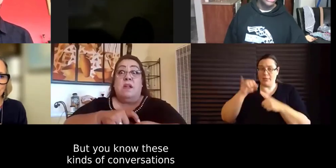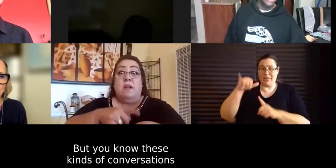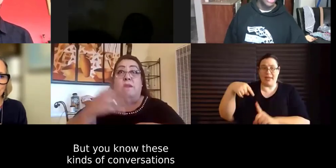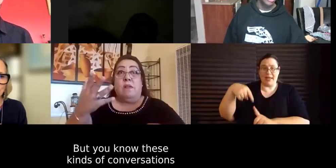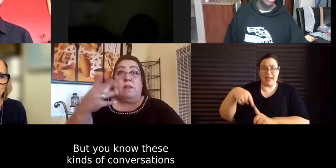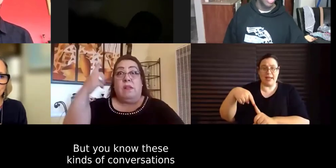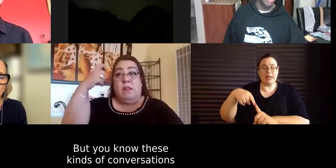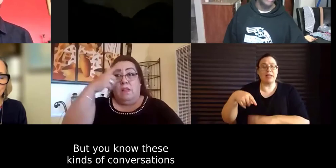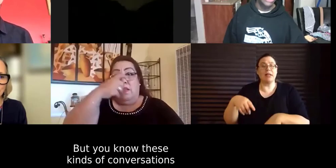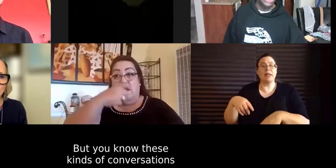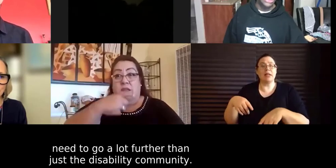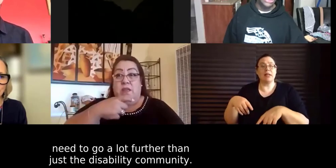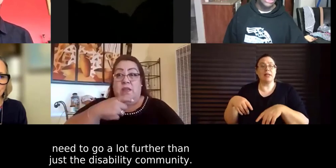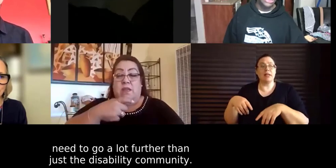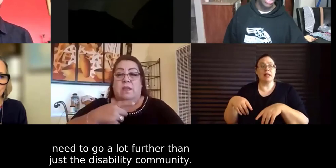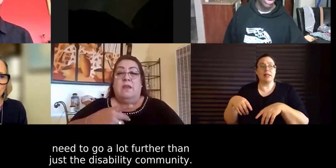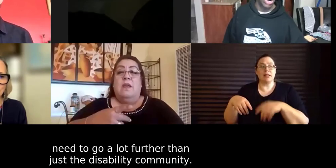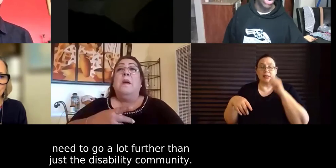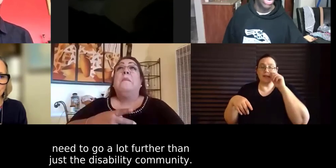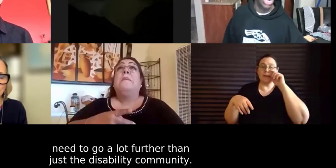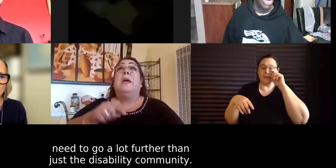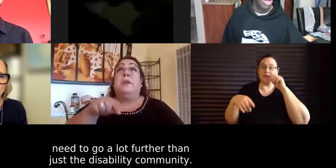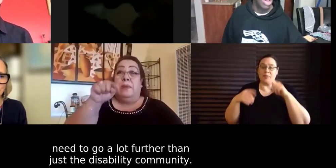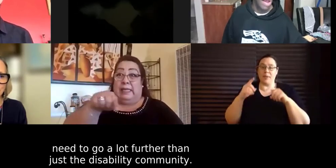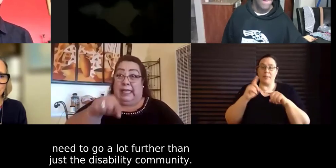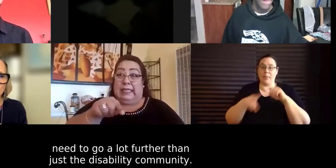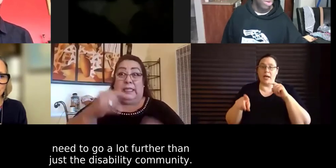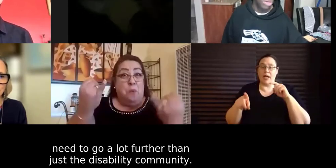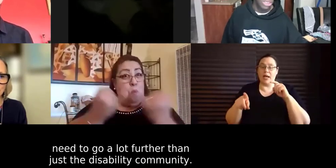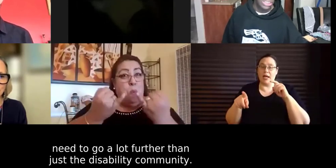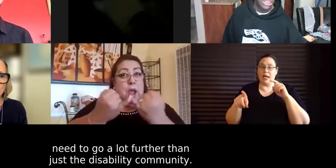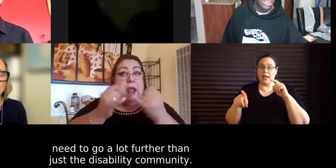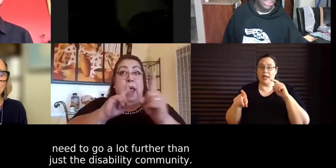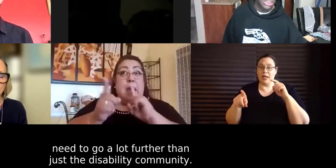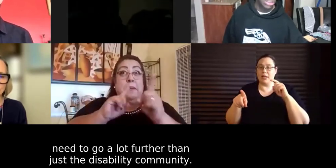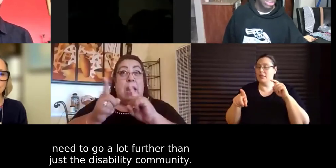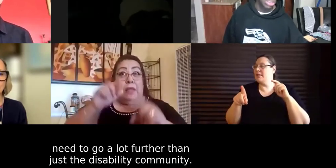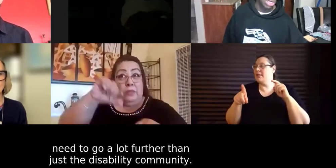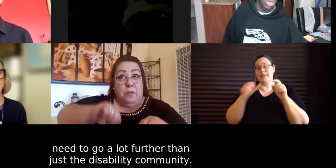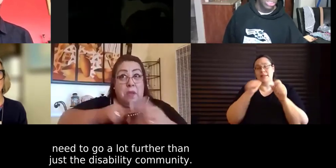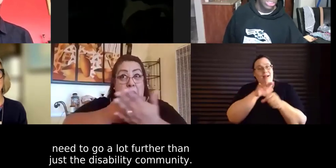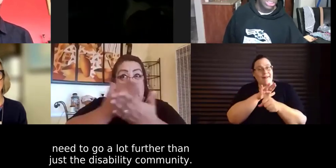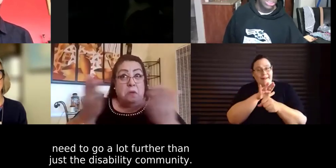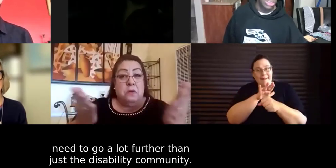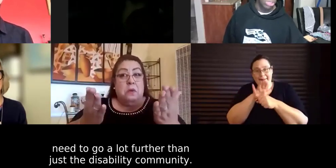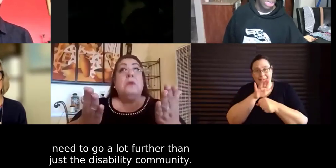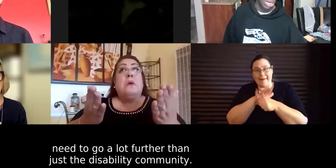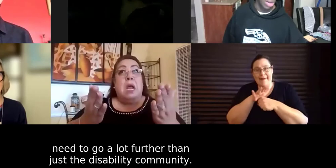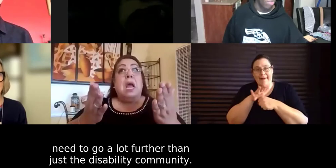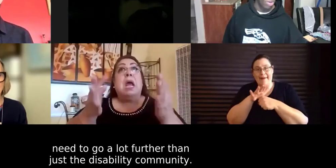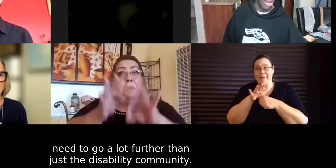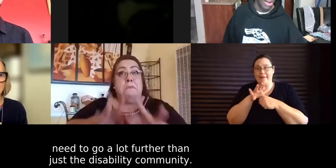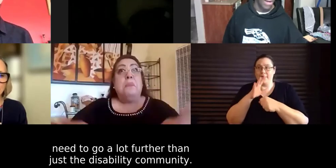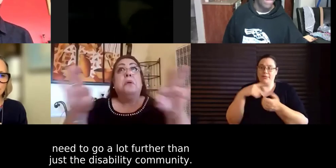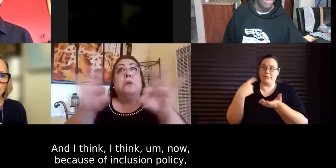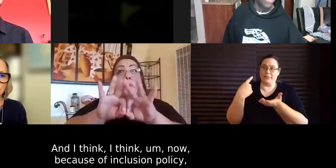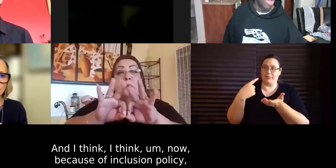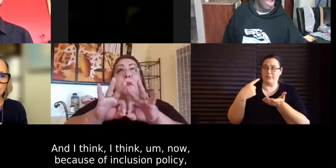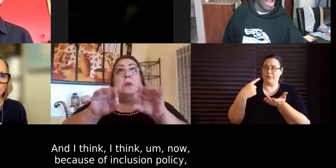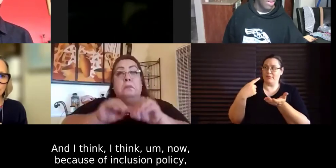these kind of conversations need to go a lot further than just you know the disability community